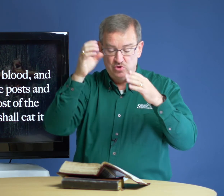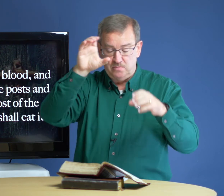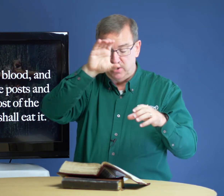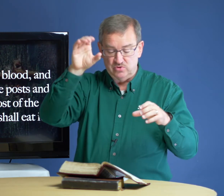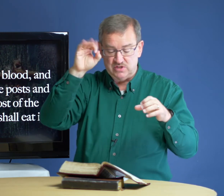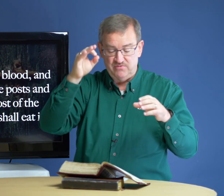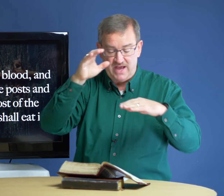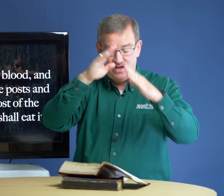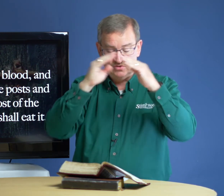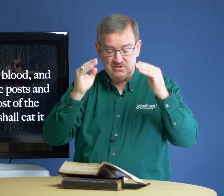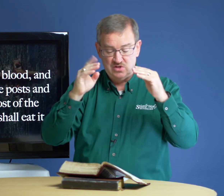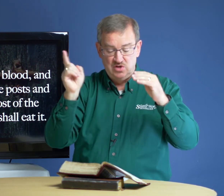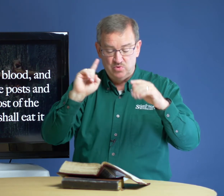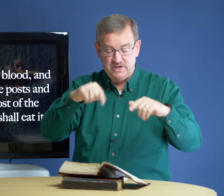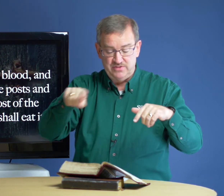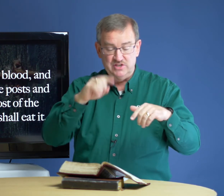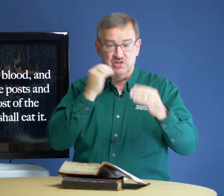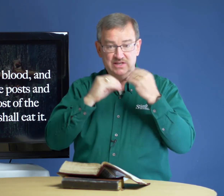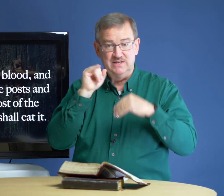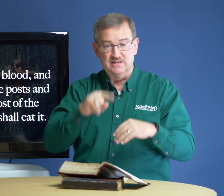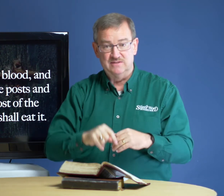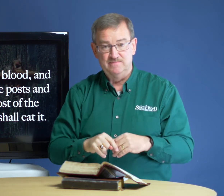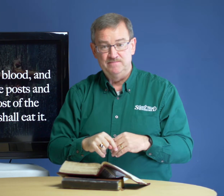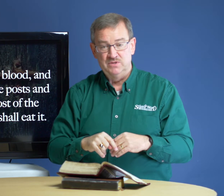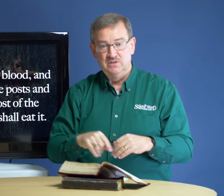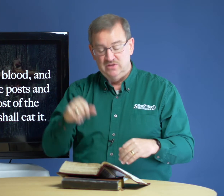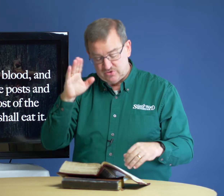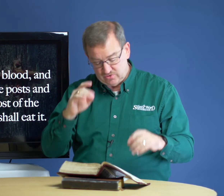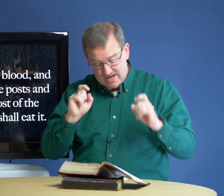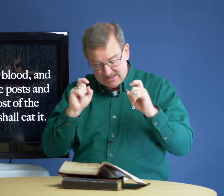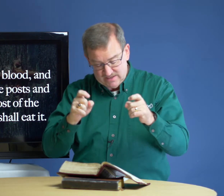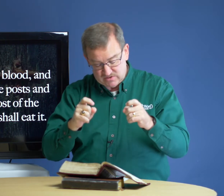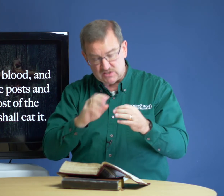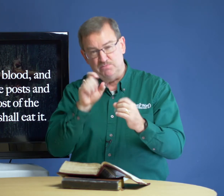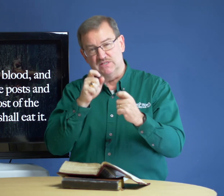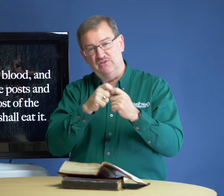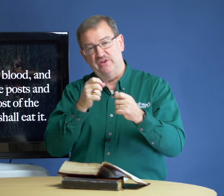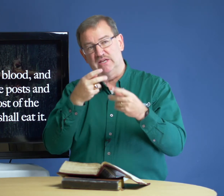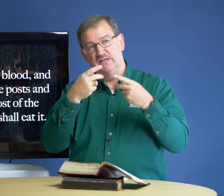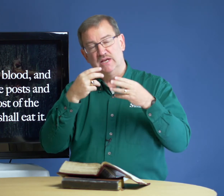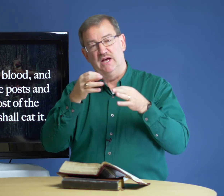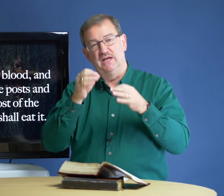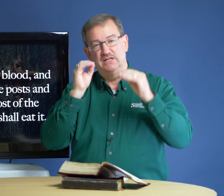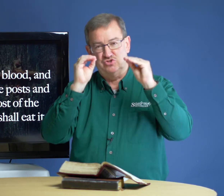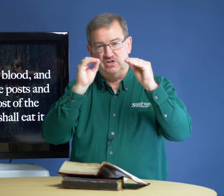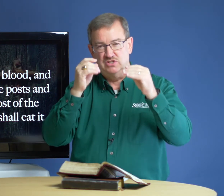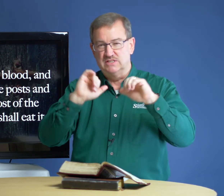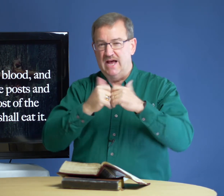post of the houses wherein they shall eat it. So God gives specific, uh, instructions, how